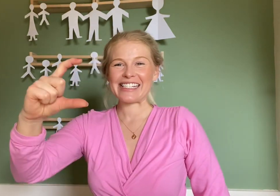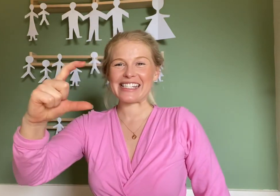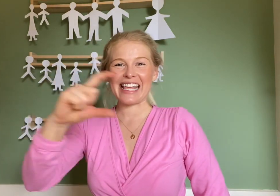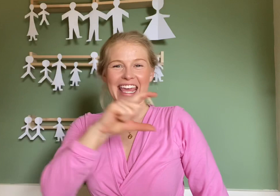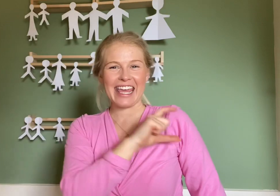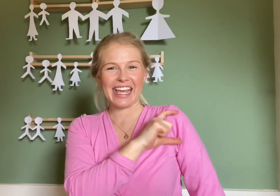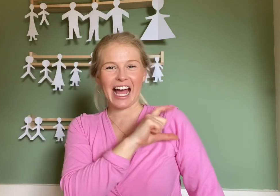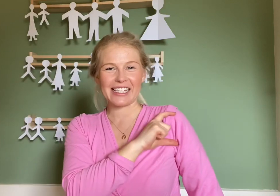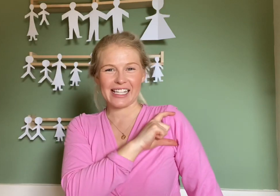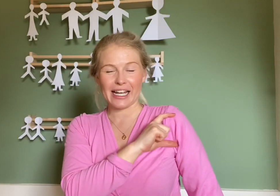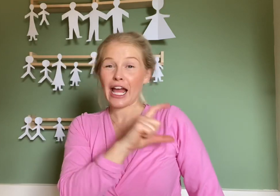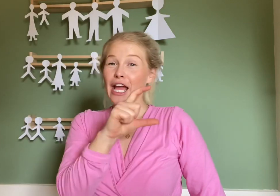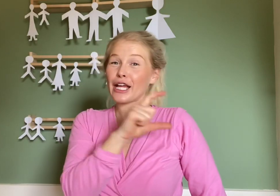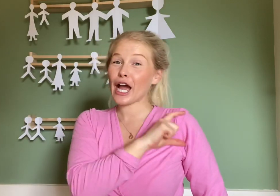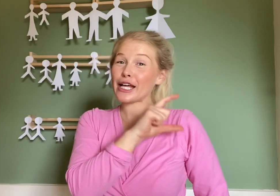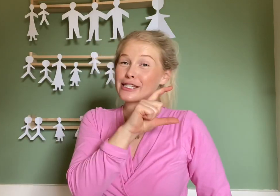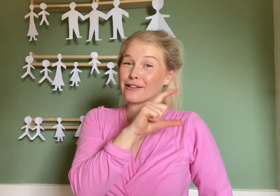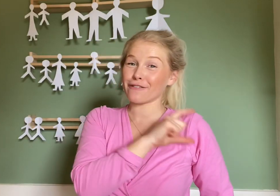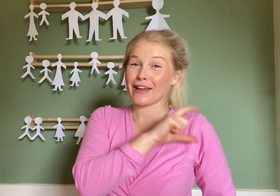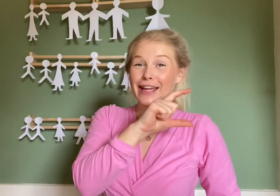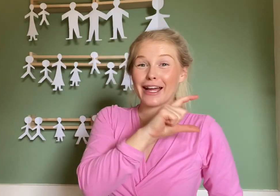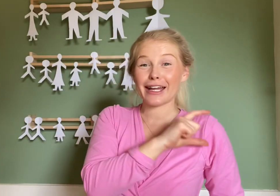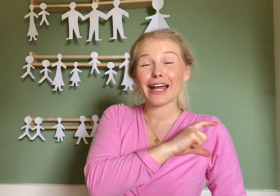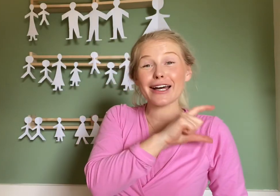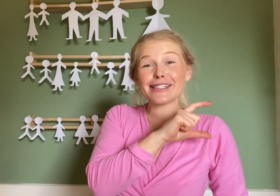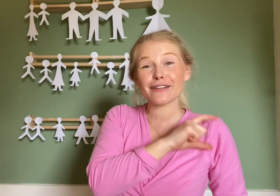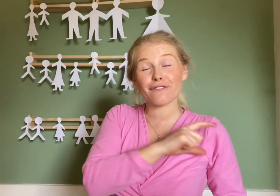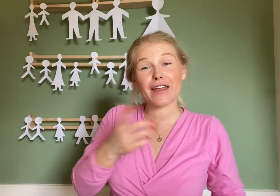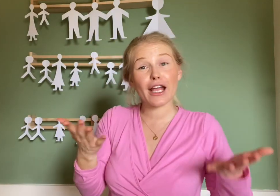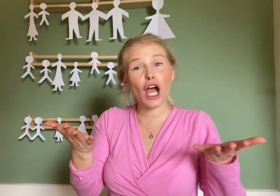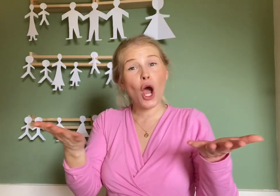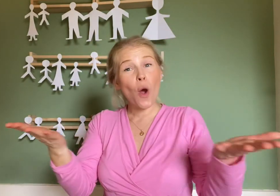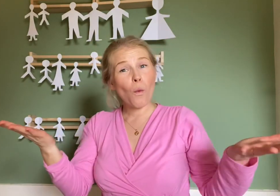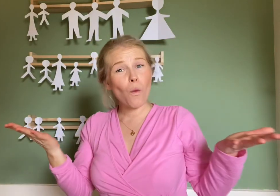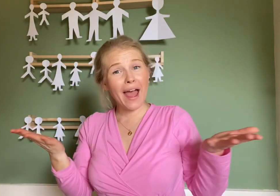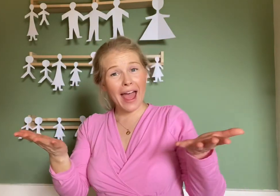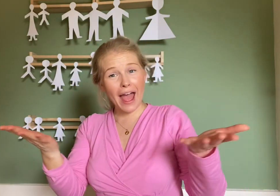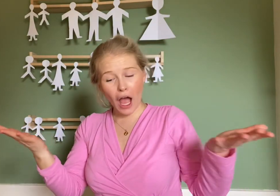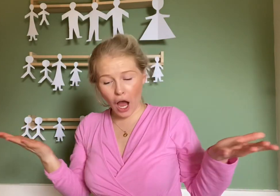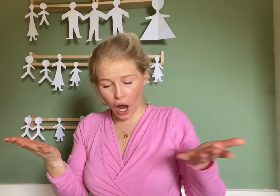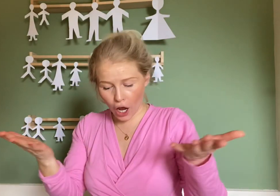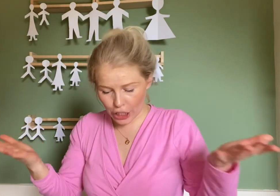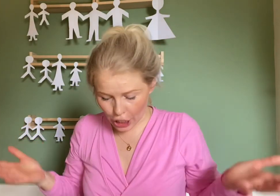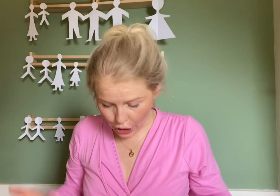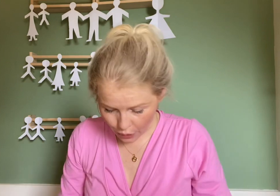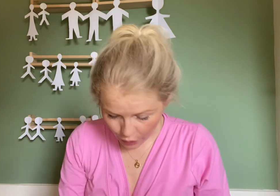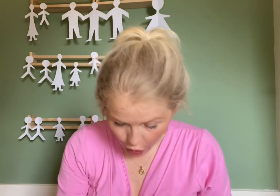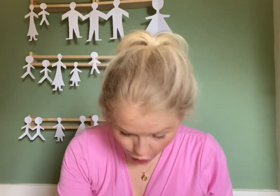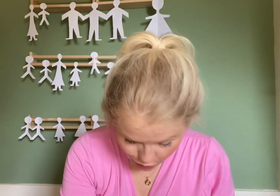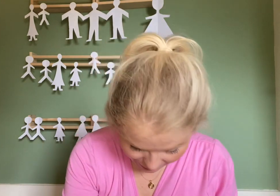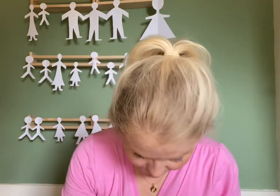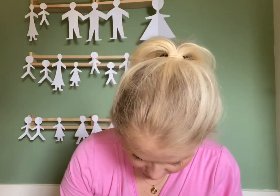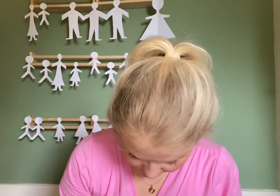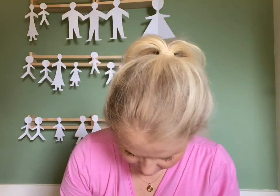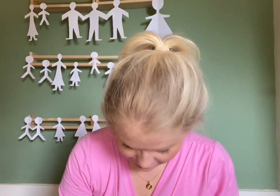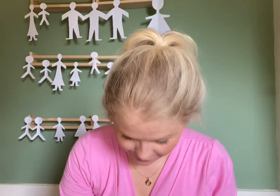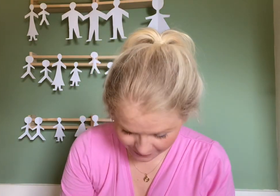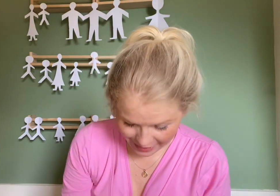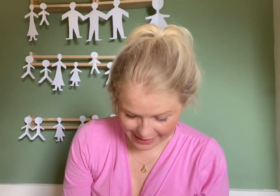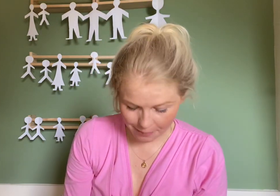C cousin. Cousin finger, cousin finger, where are you? Who should we have as our cousin? This can be